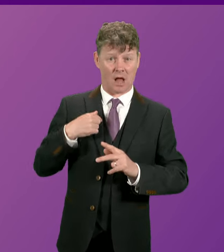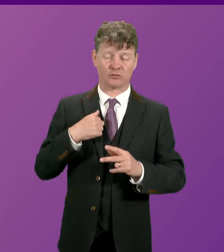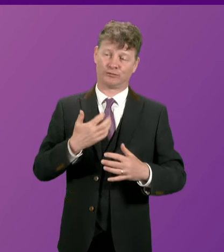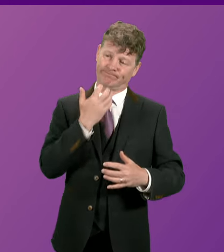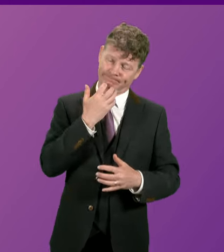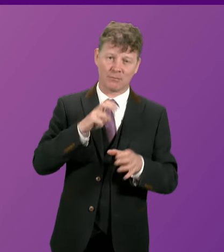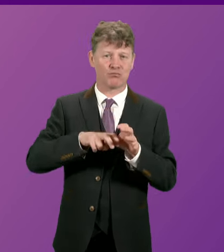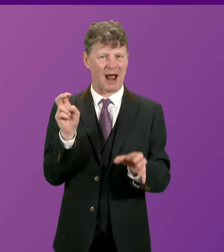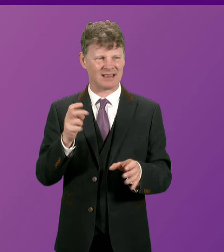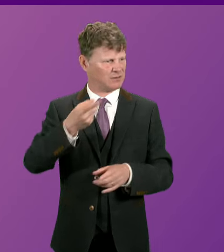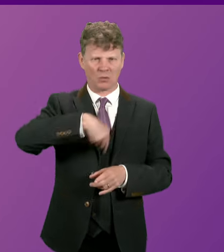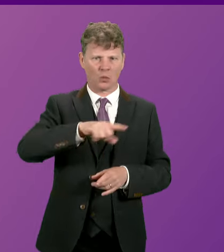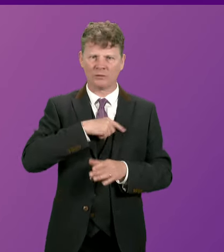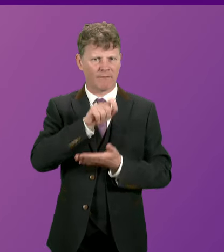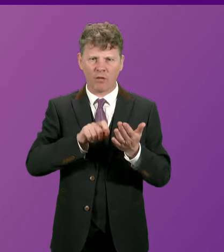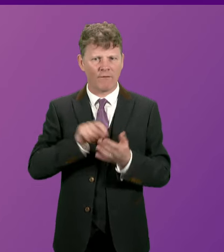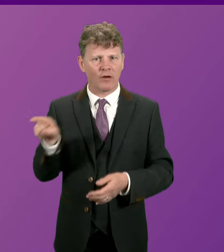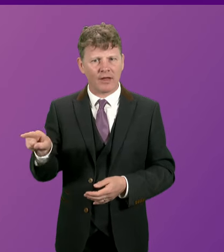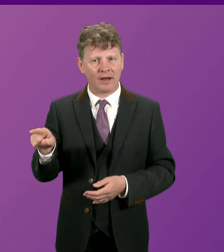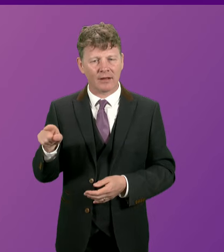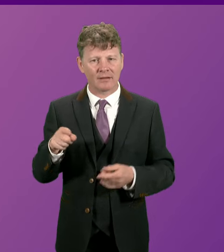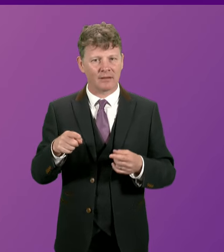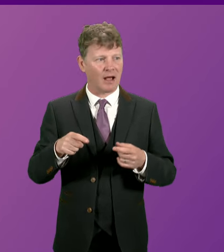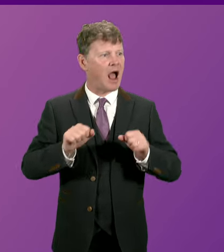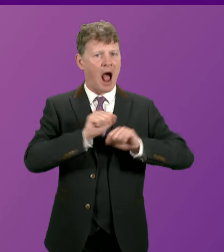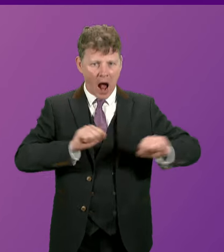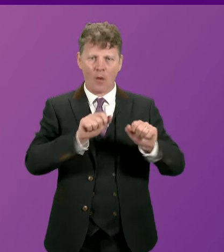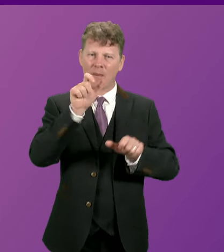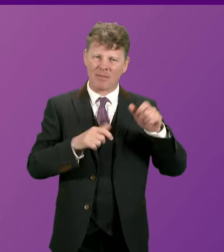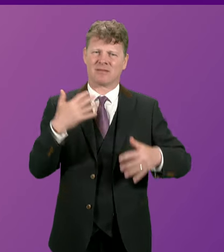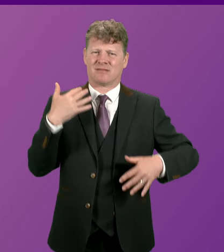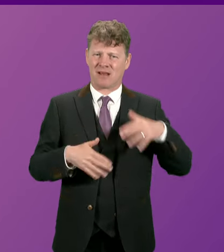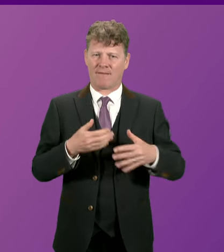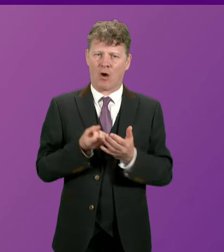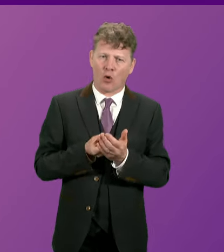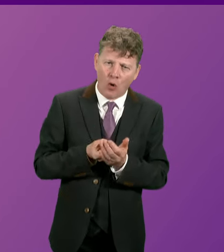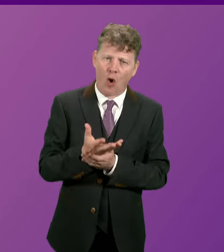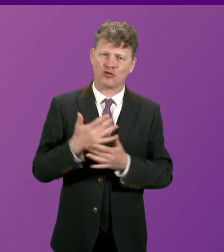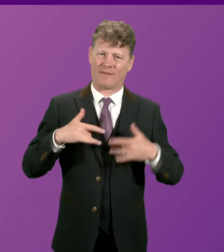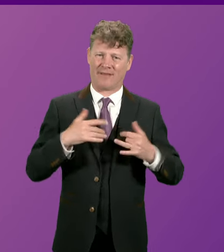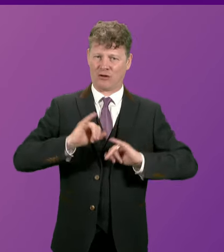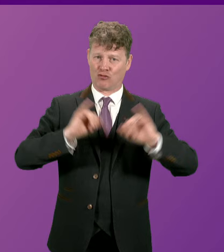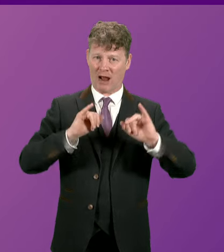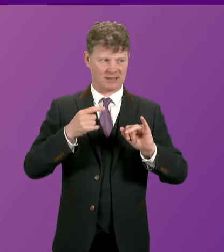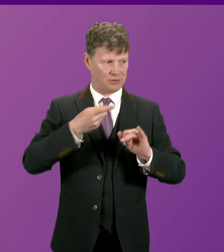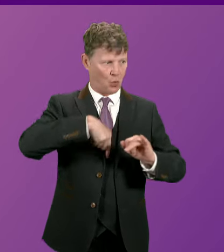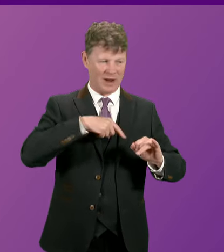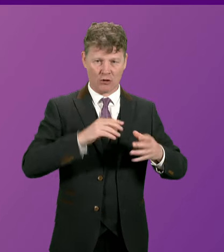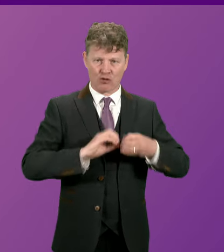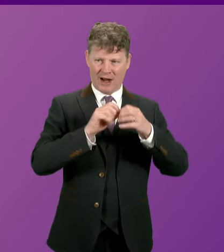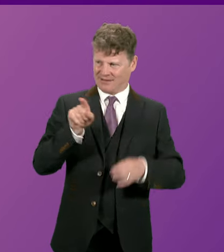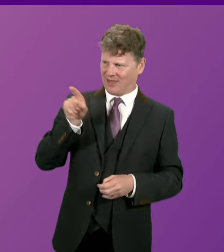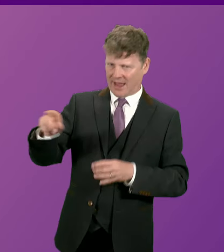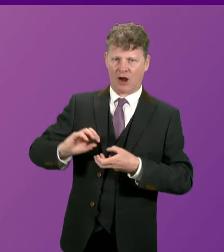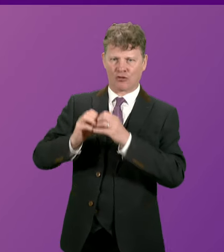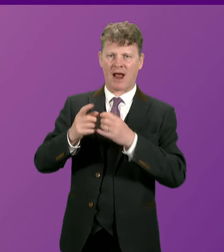It's because our people are suffering from a cost of living crisis that they didn't create, but they are the ones who are